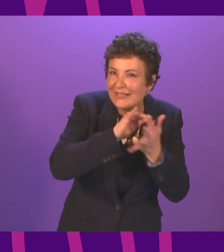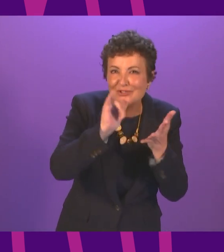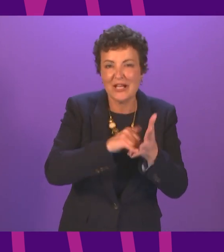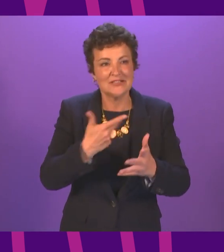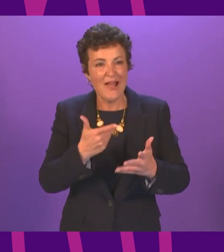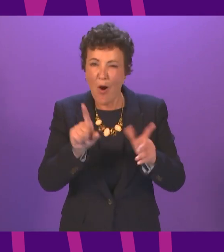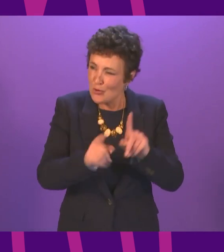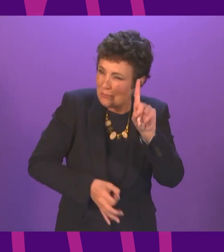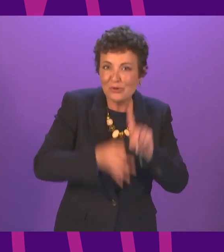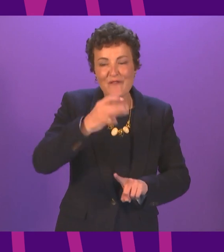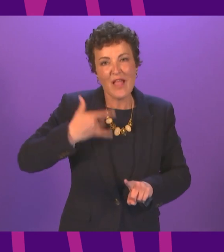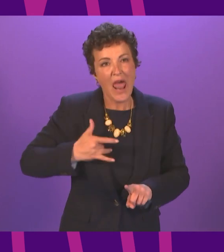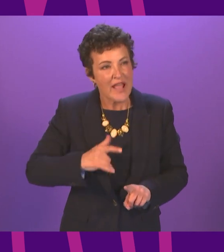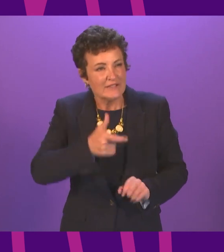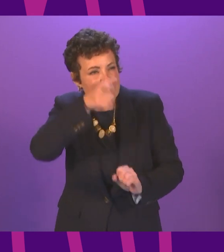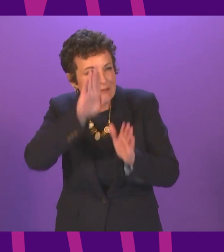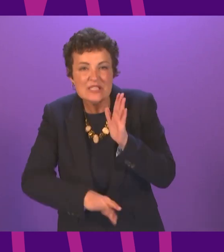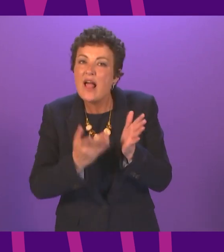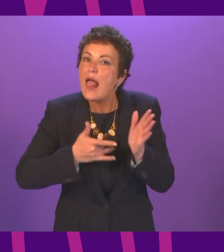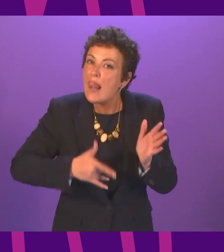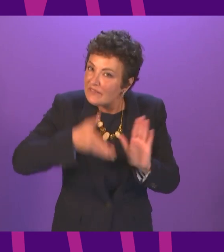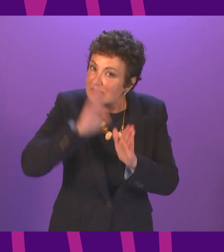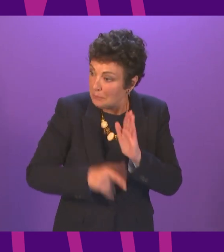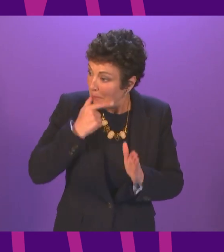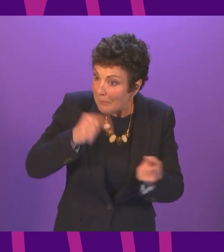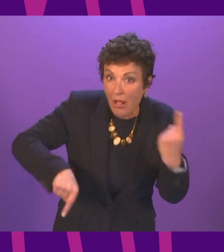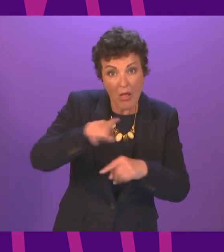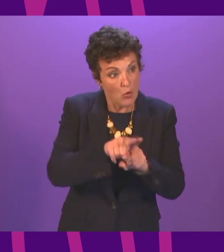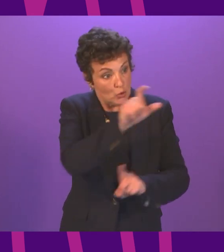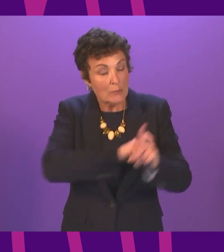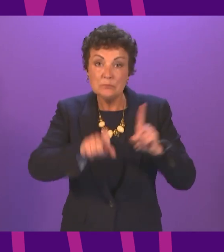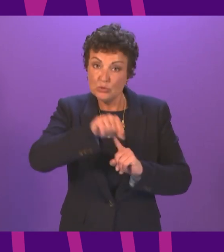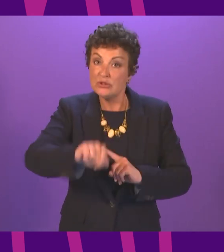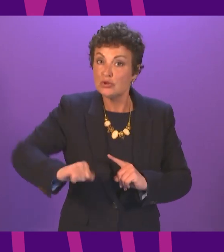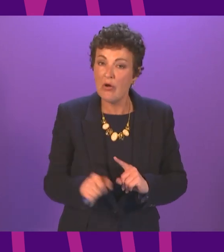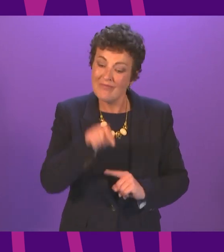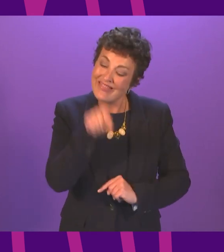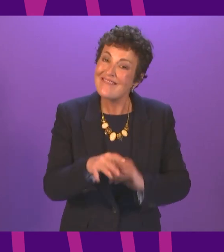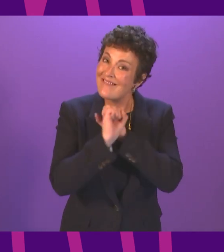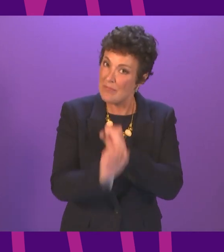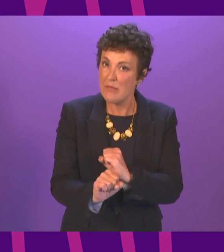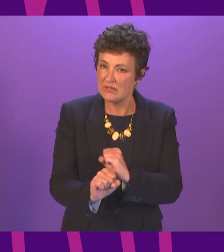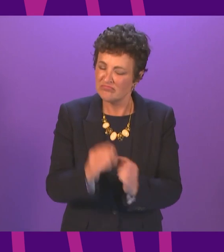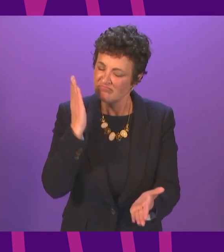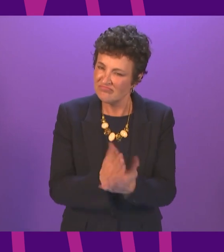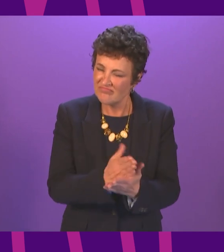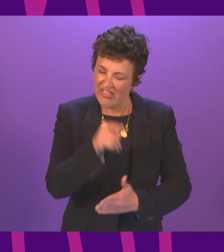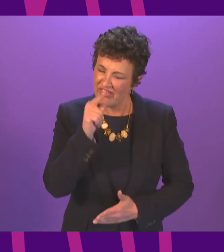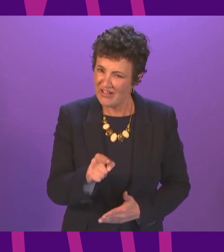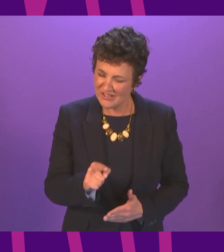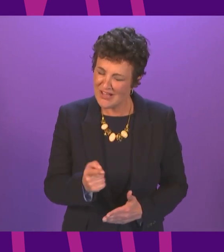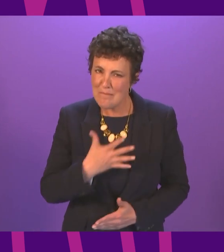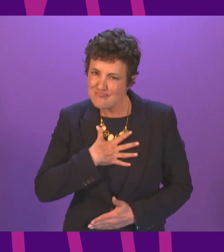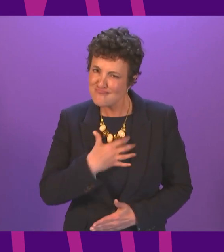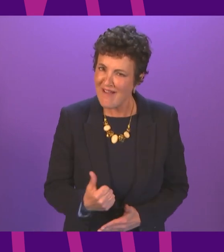and experiences of our people, communities and places. With these commitments, we set the stage for a bold and ambitious programme